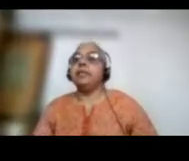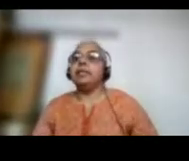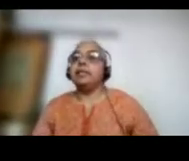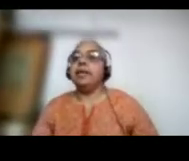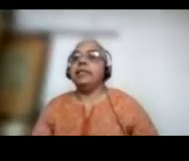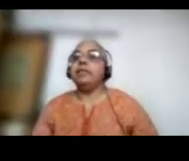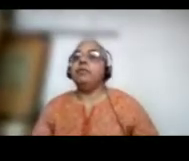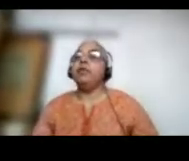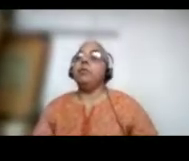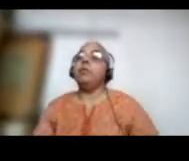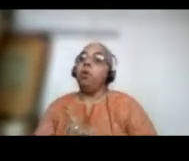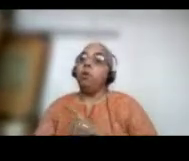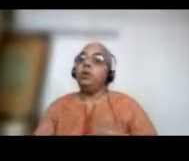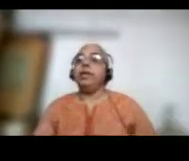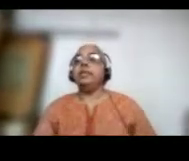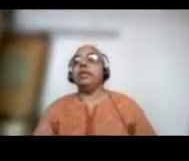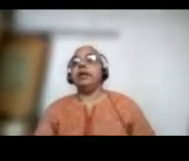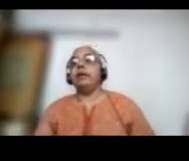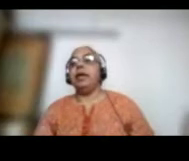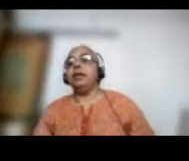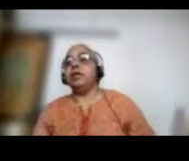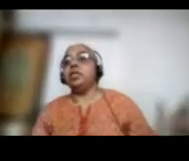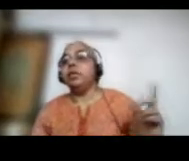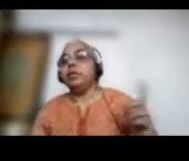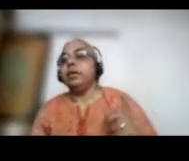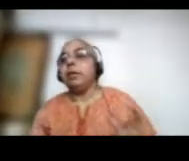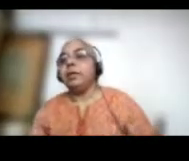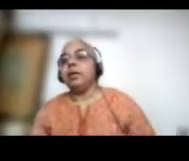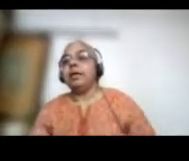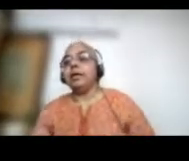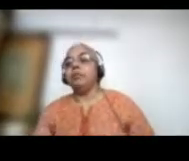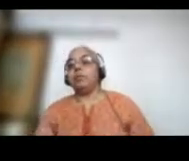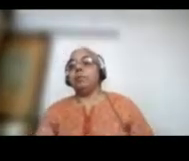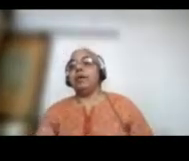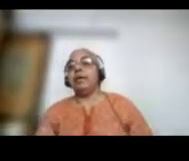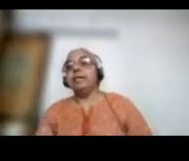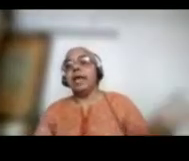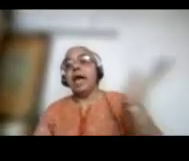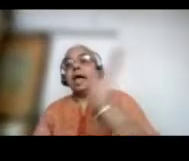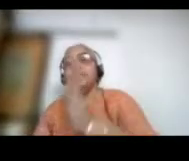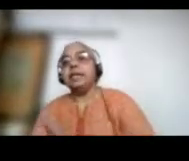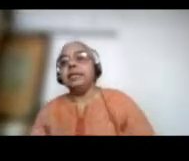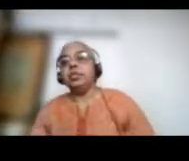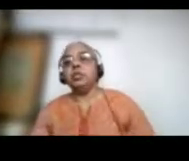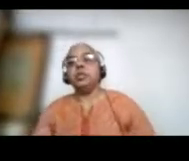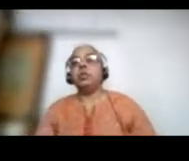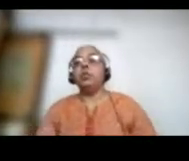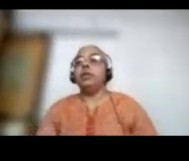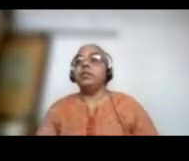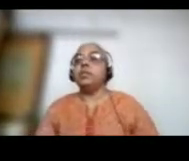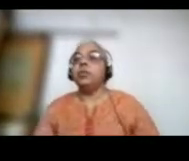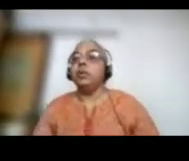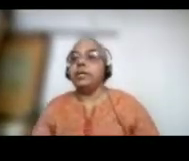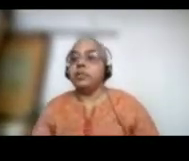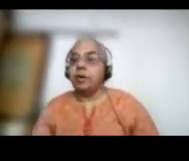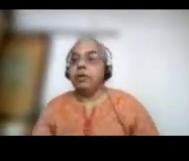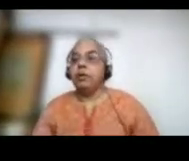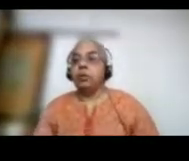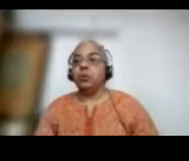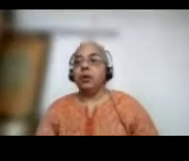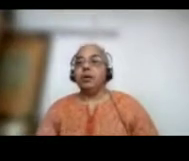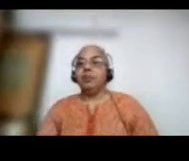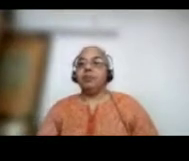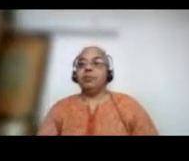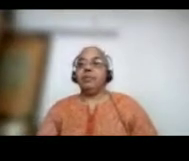plastic is collected from all the entire area. Children come and collect from the buildings and send it to the school, and the school gets